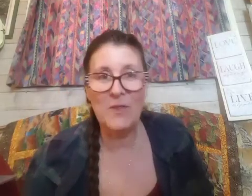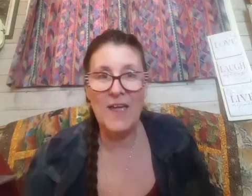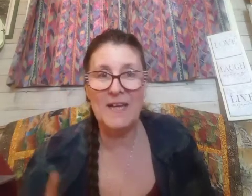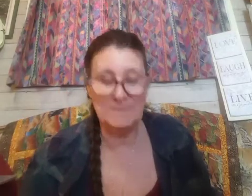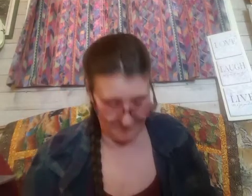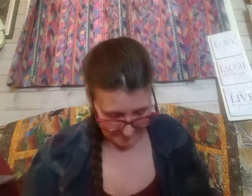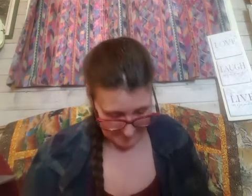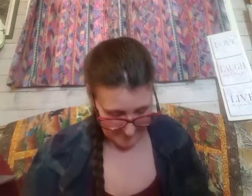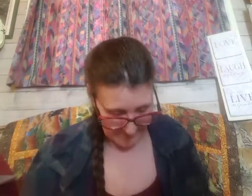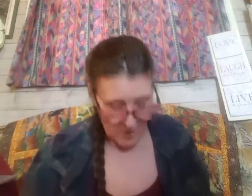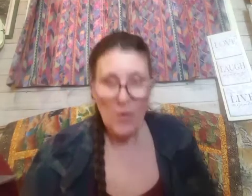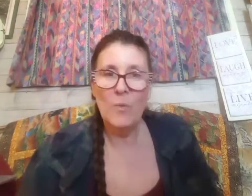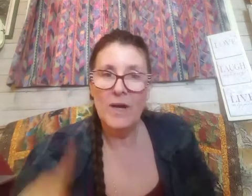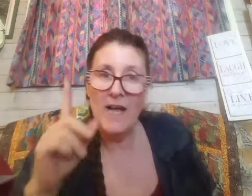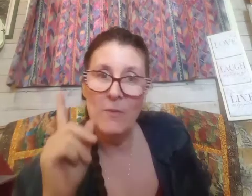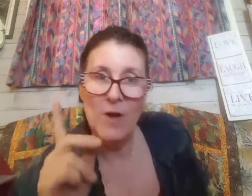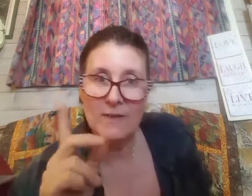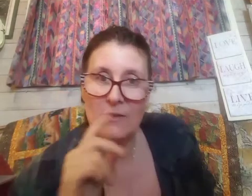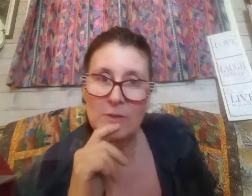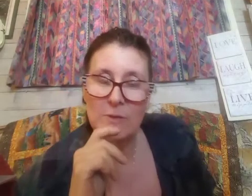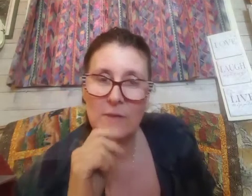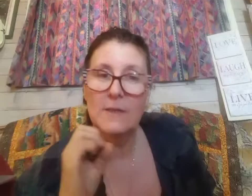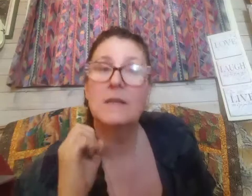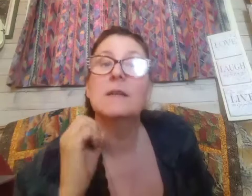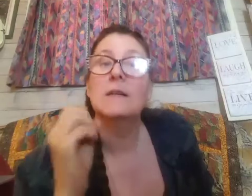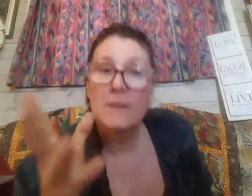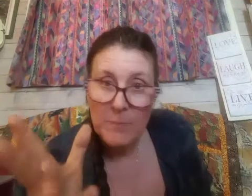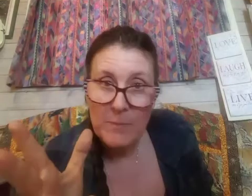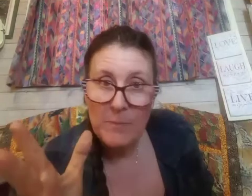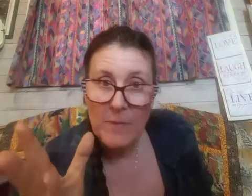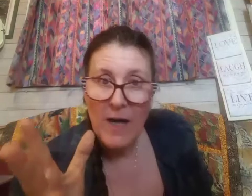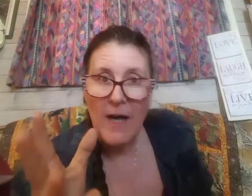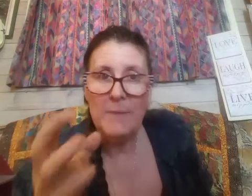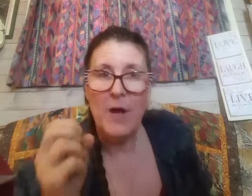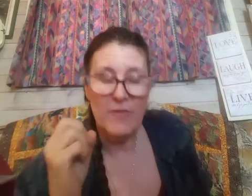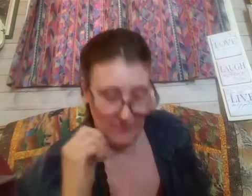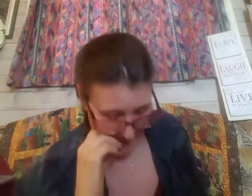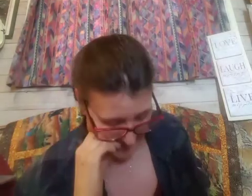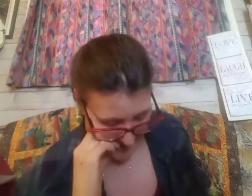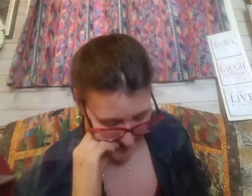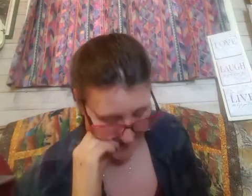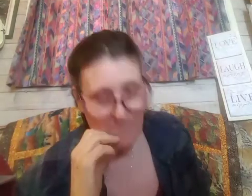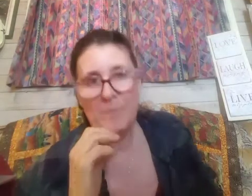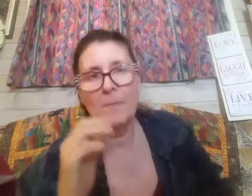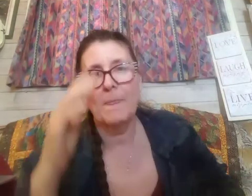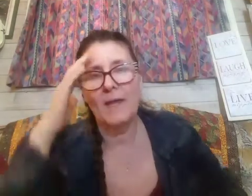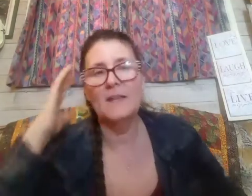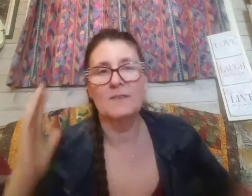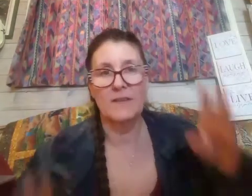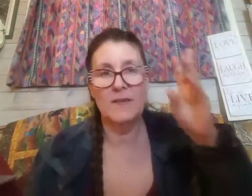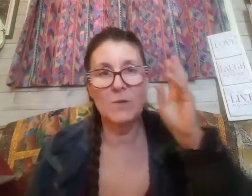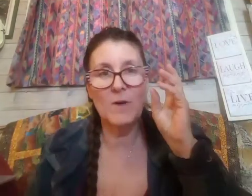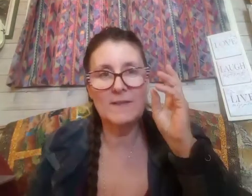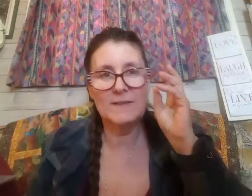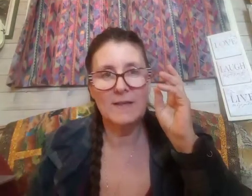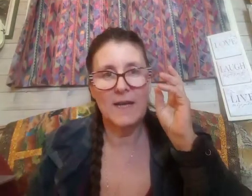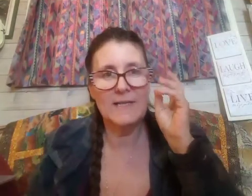then what I want to hypothesize here is that there was a